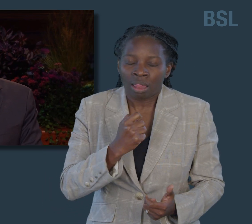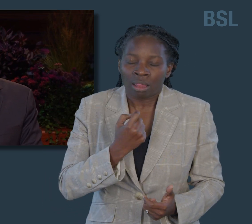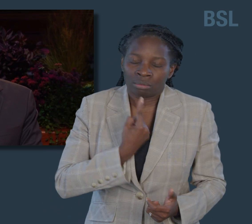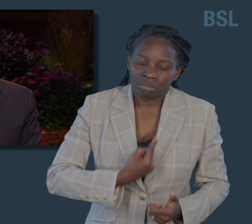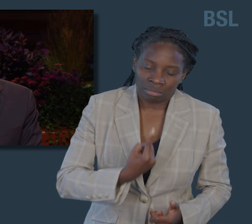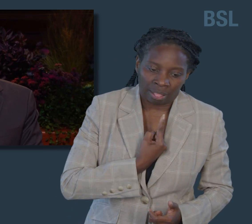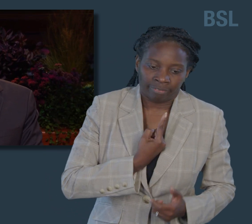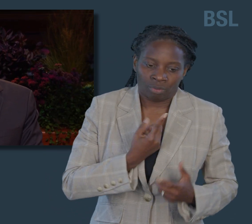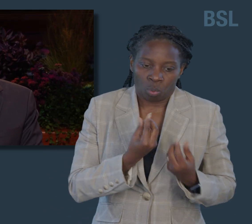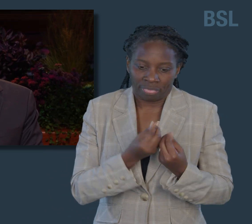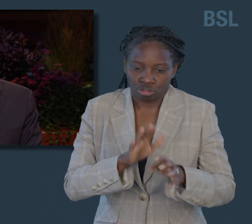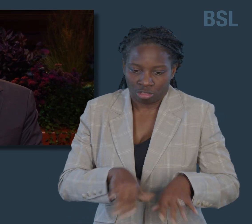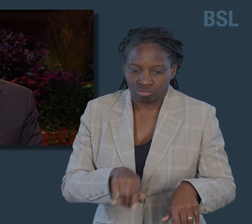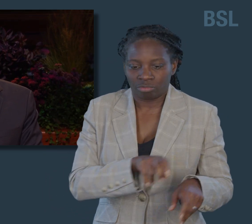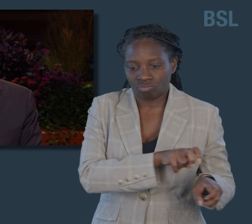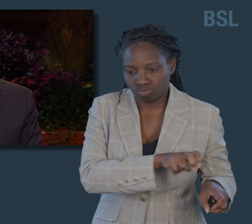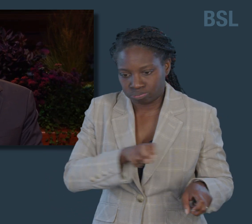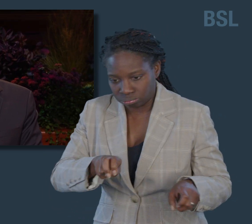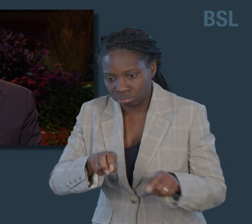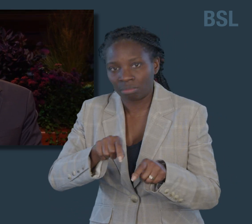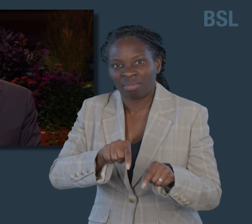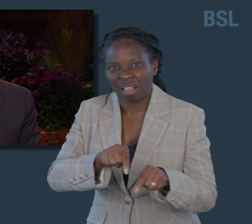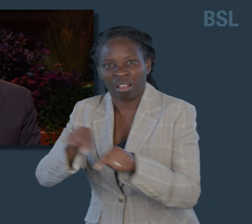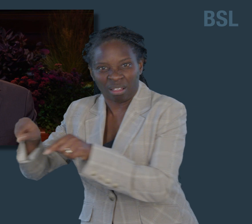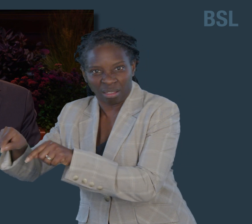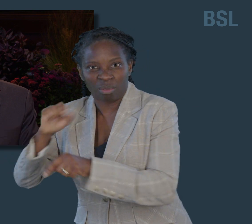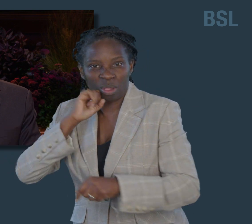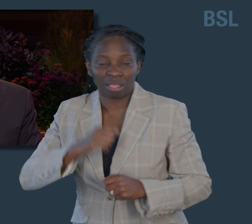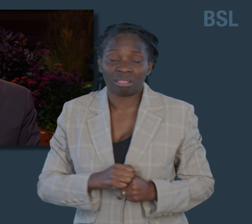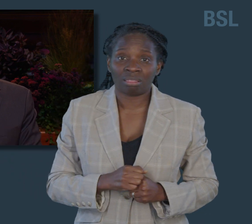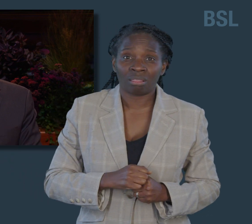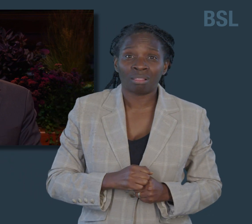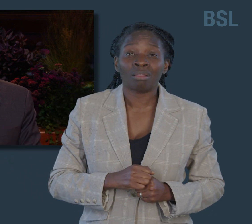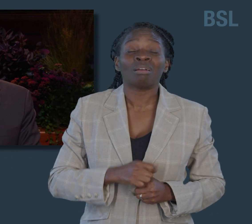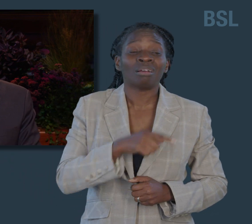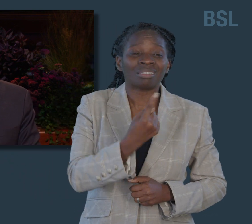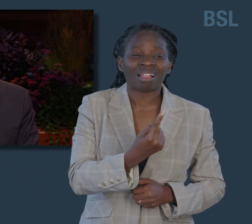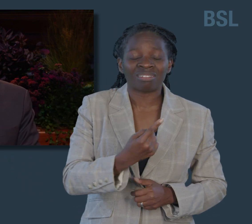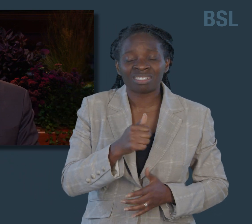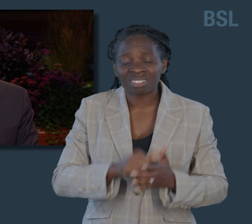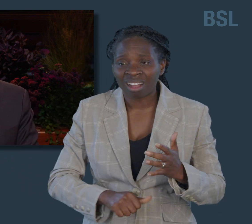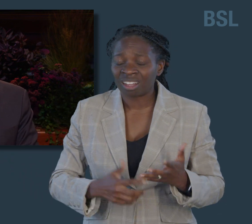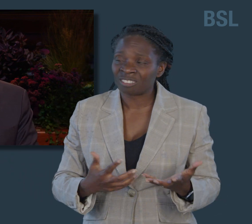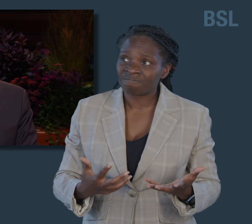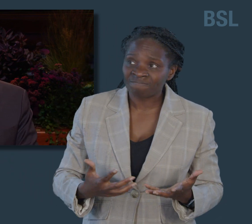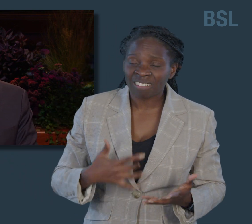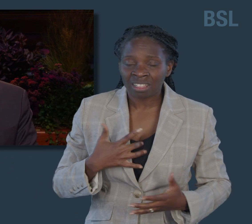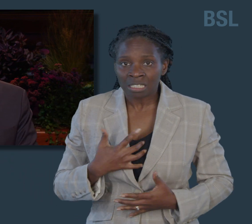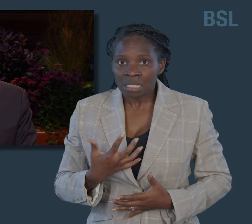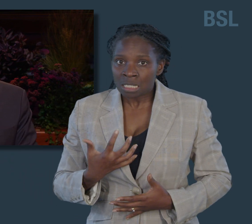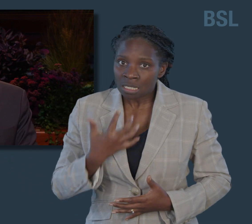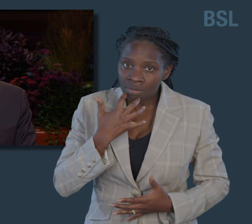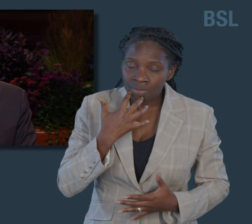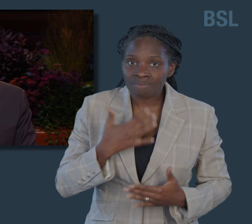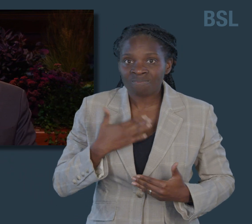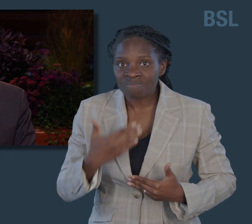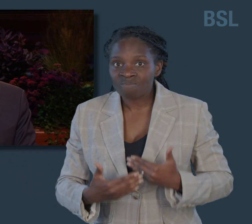Initially, Louisa found little joy in traveling. However, she soon began to welcome the green prairie grass,